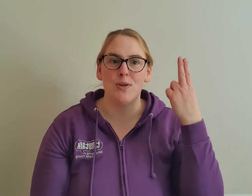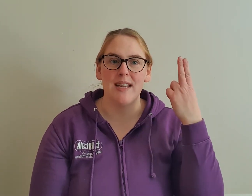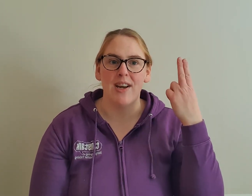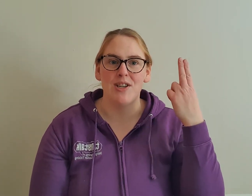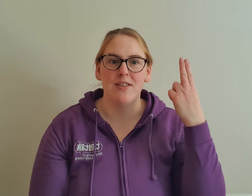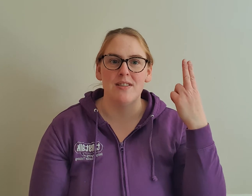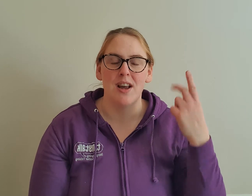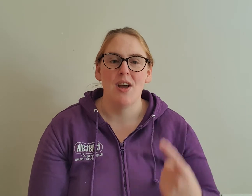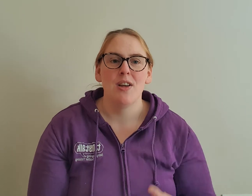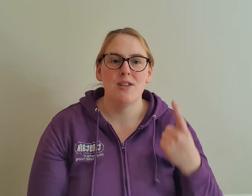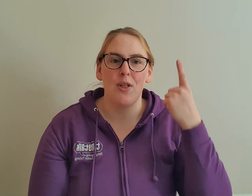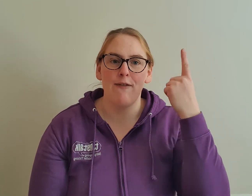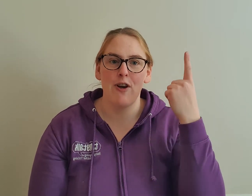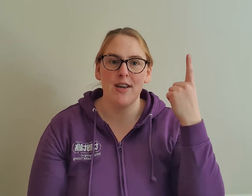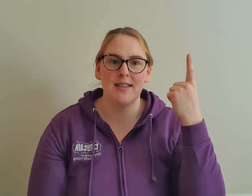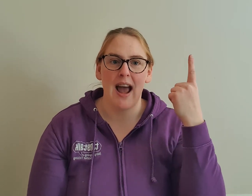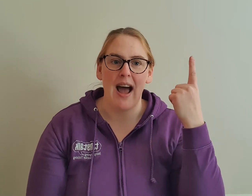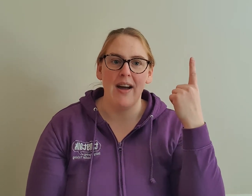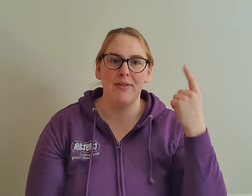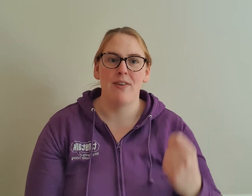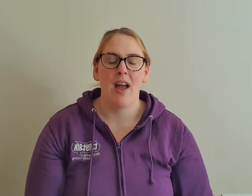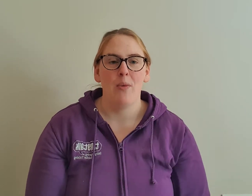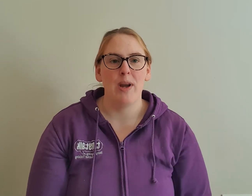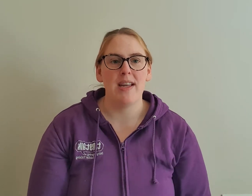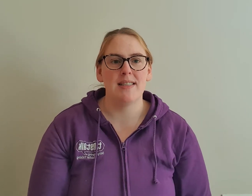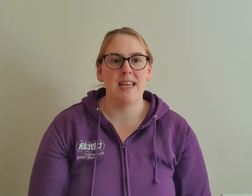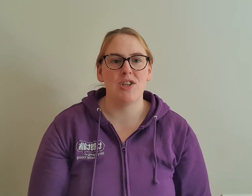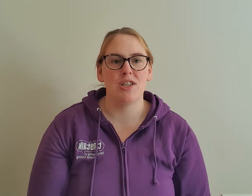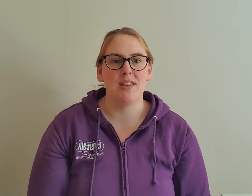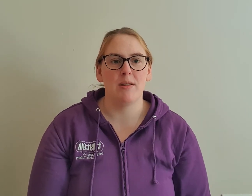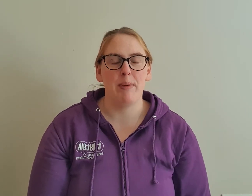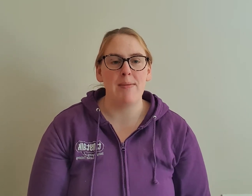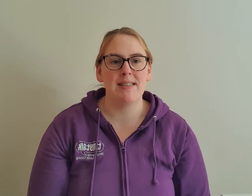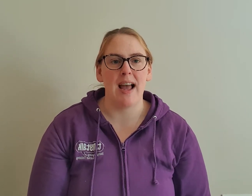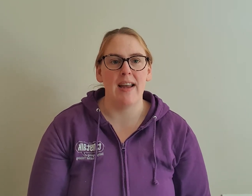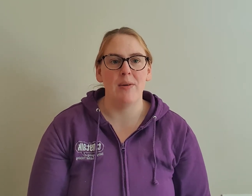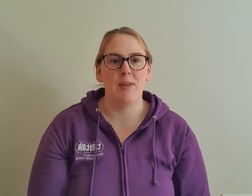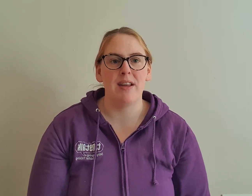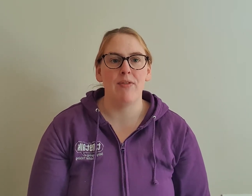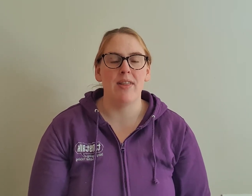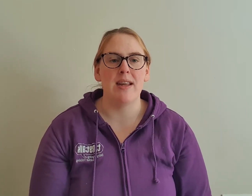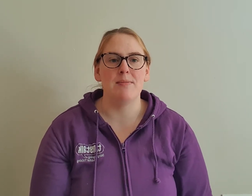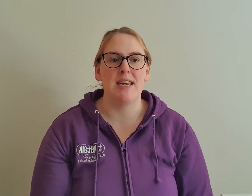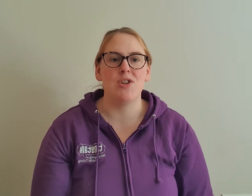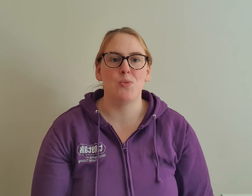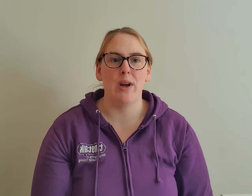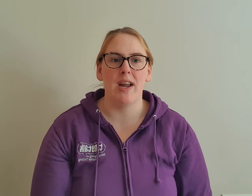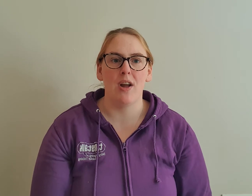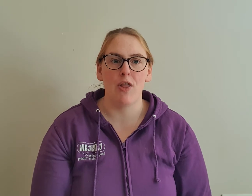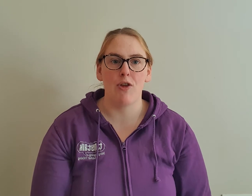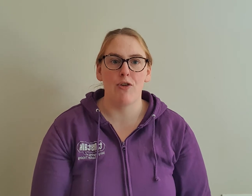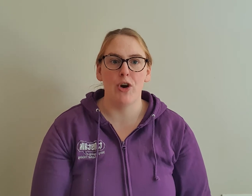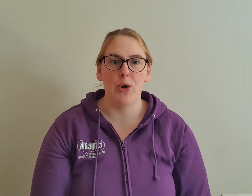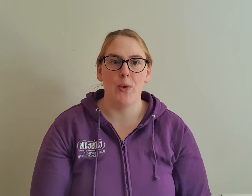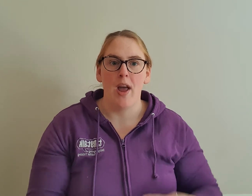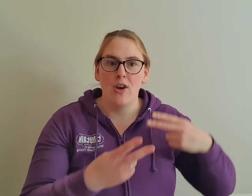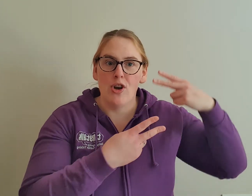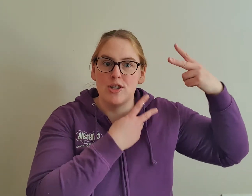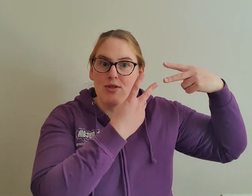sections. So the first half we teach the baby signing with different themes each week through nursery